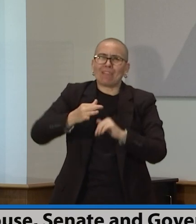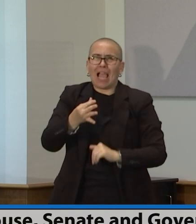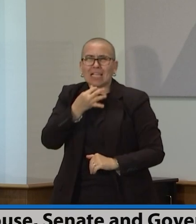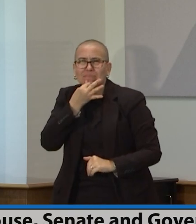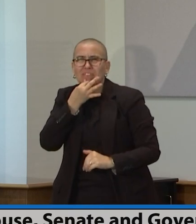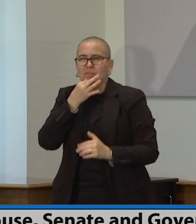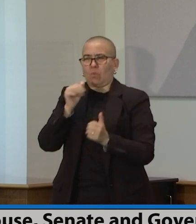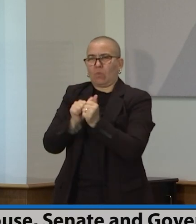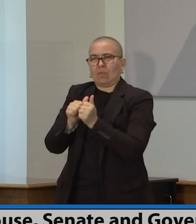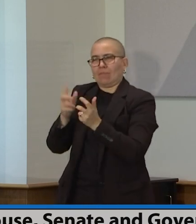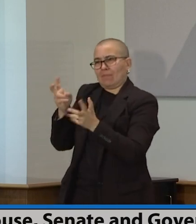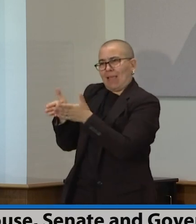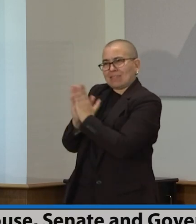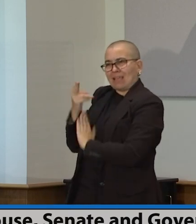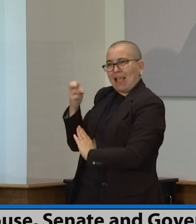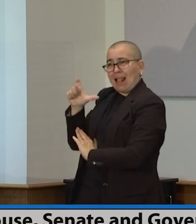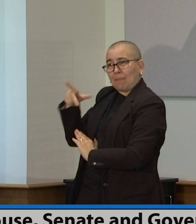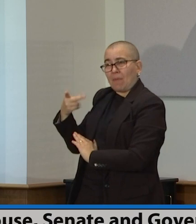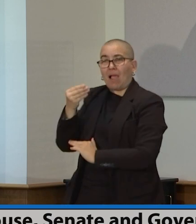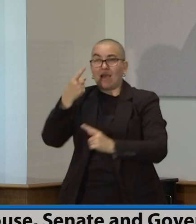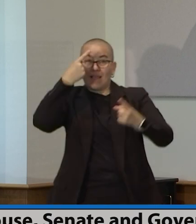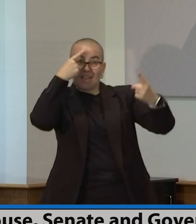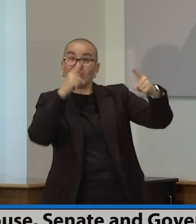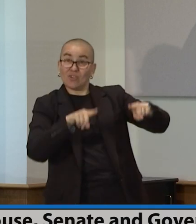with that, questions to any of the group?